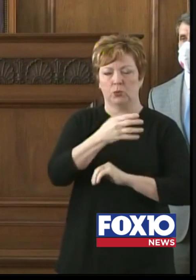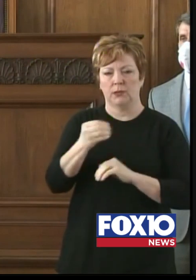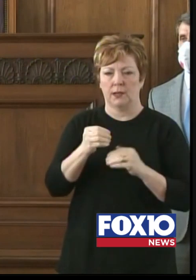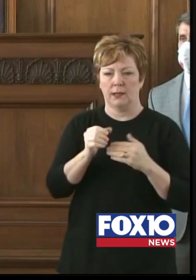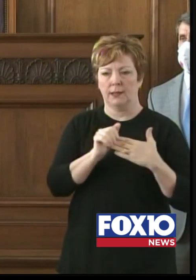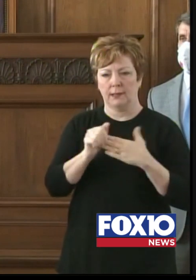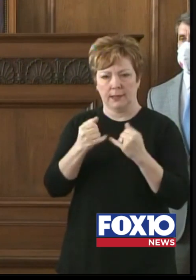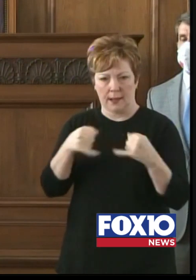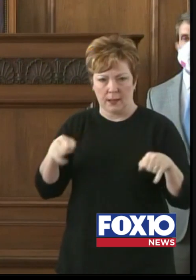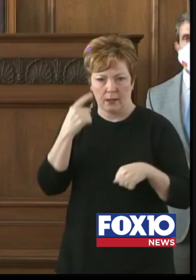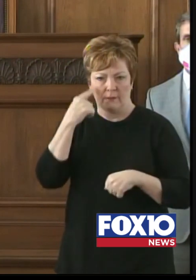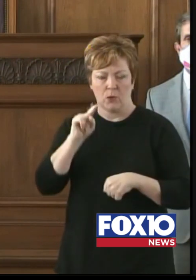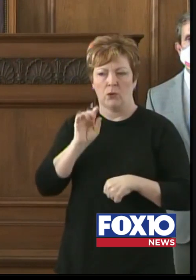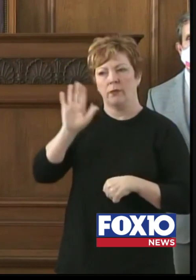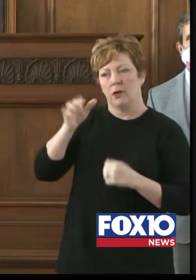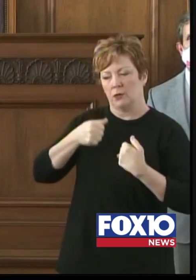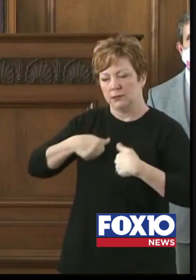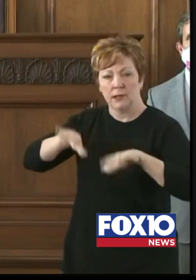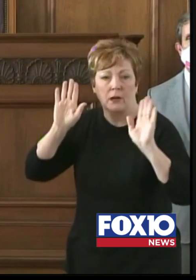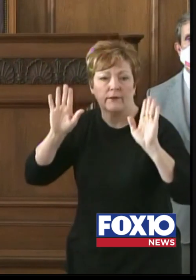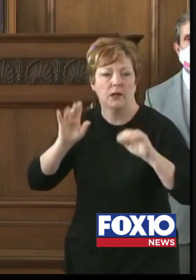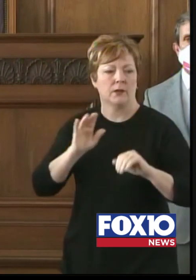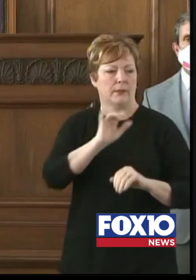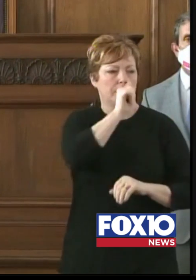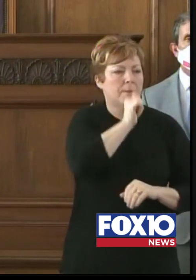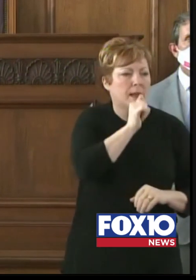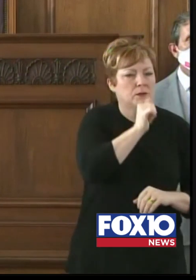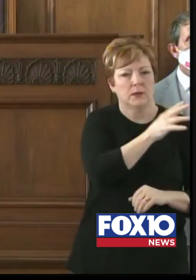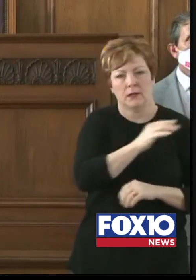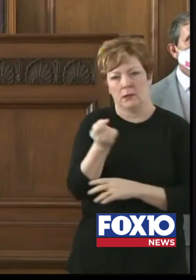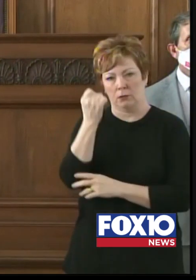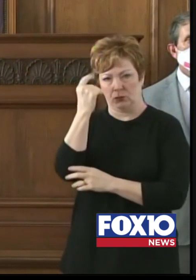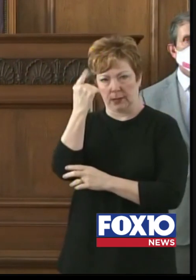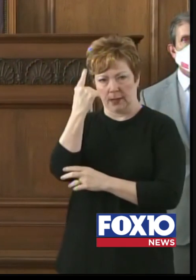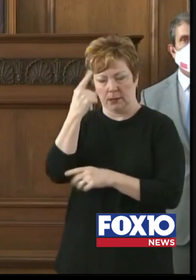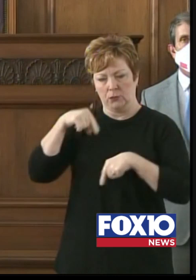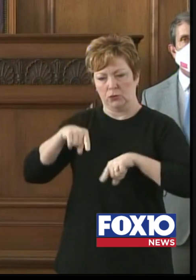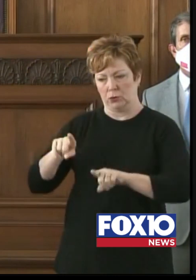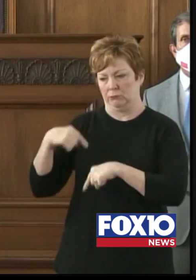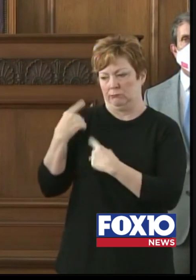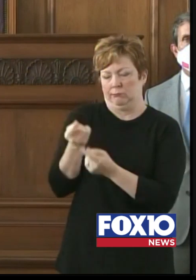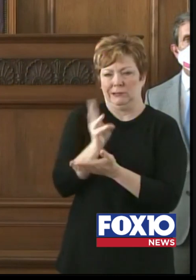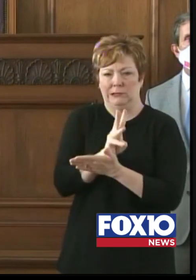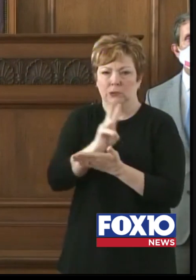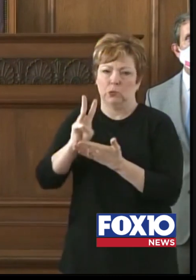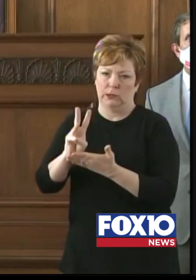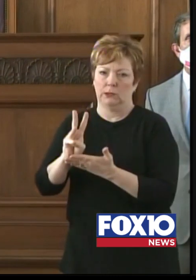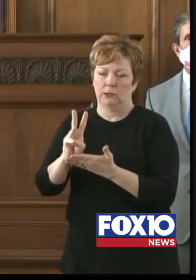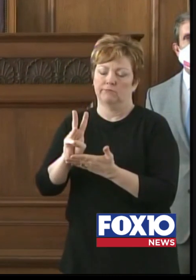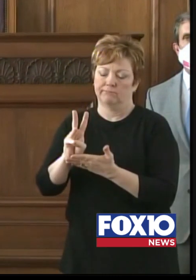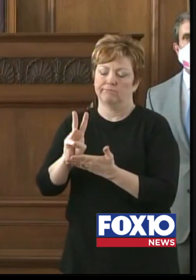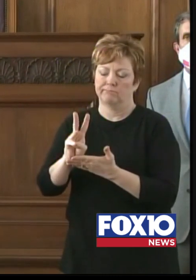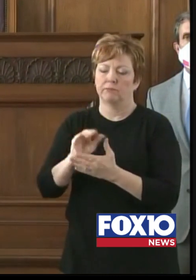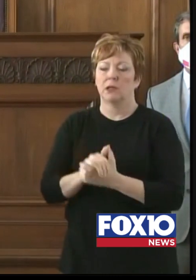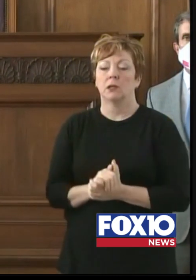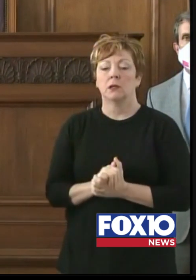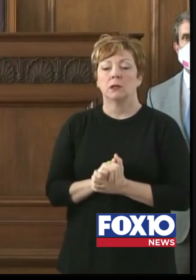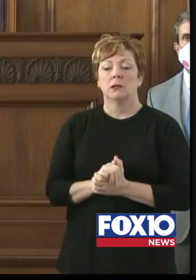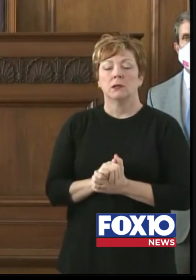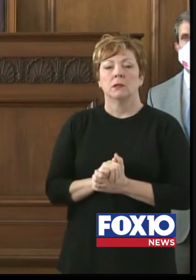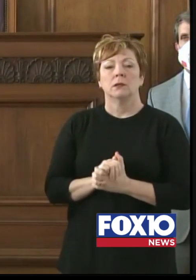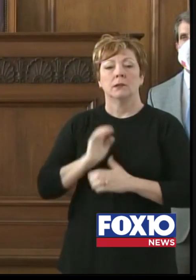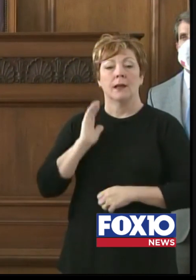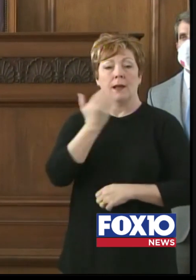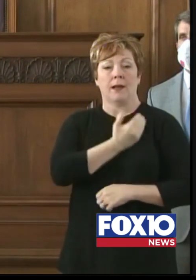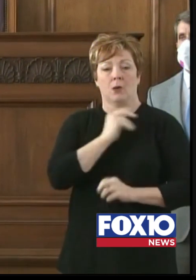for their sacrifices, their patience and their understanding during the last six weeks. What our citizens have